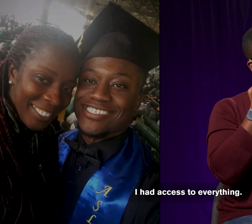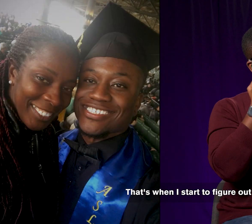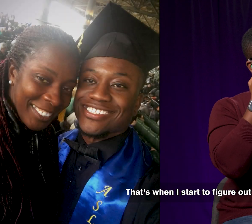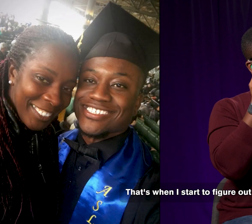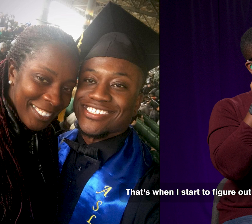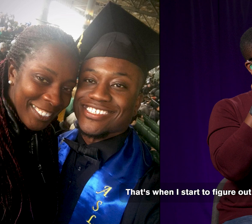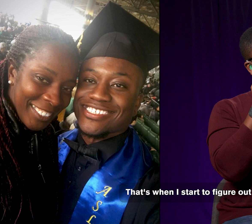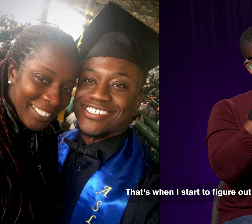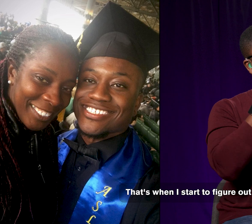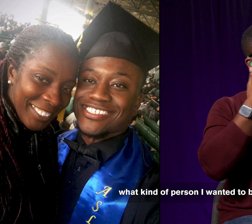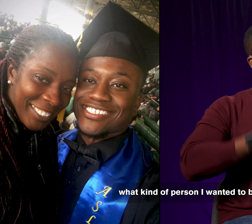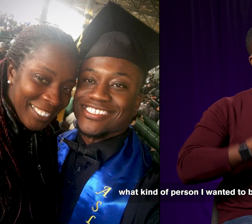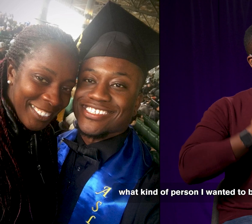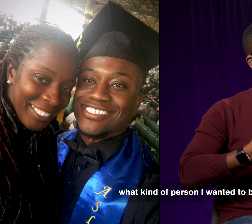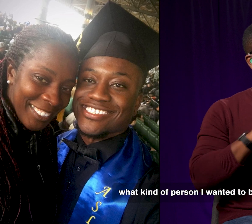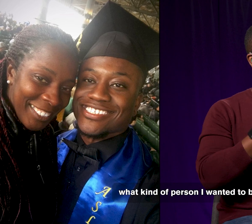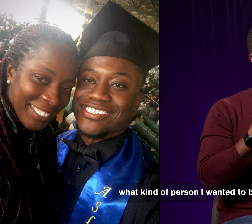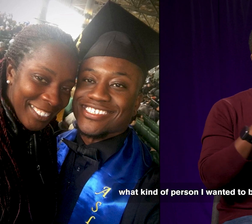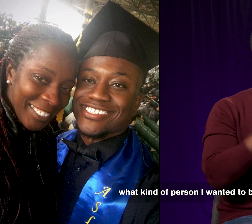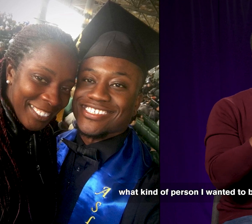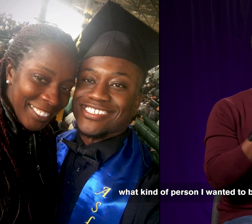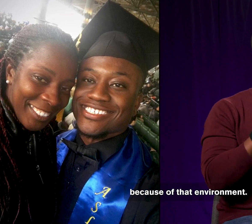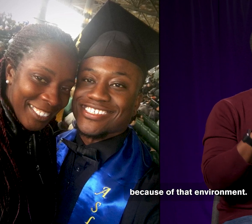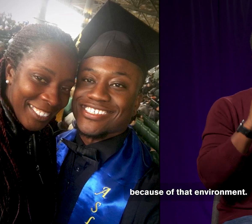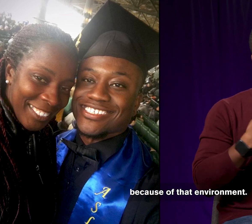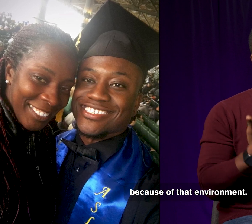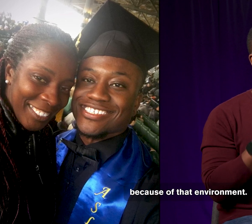That's when I started to figure out what kind of person I wanted to be because of that environment.